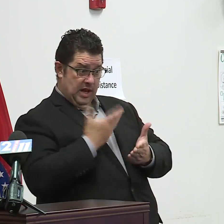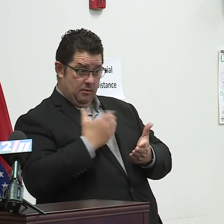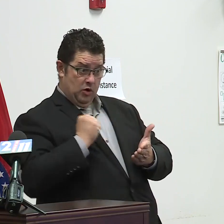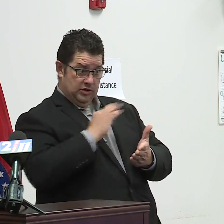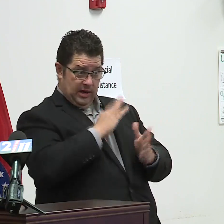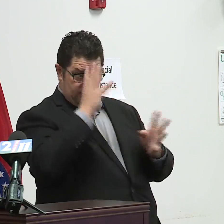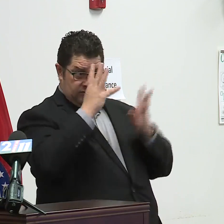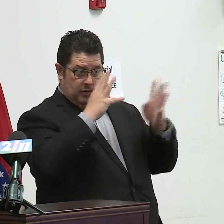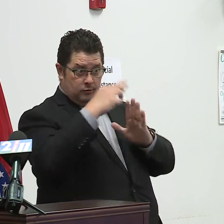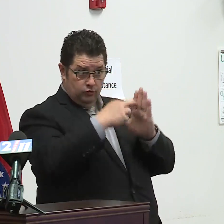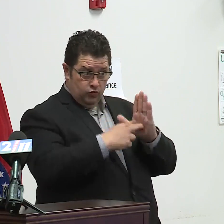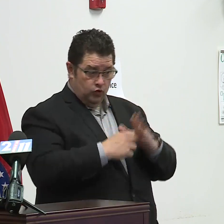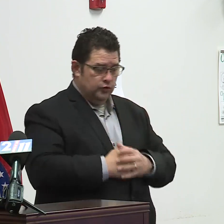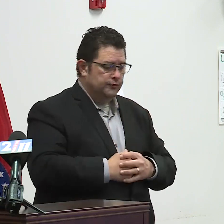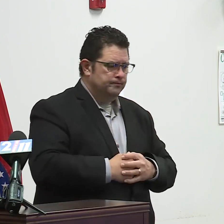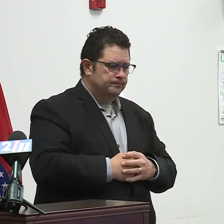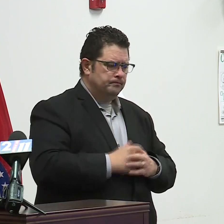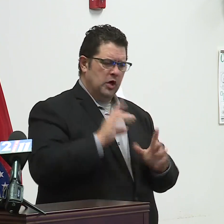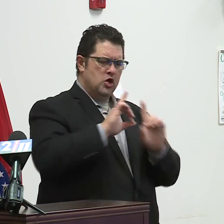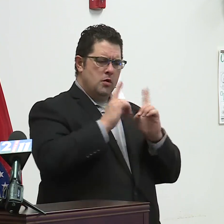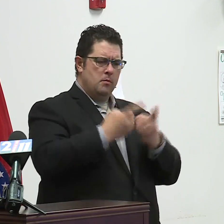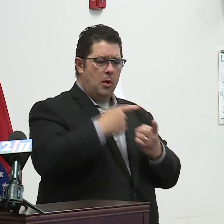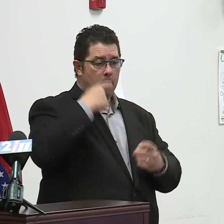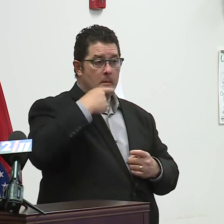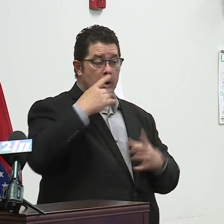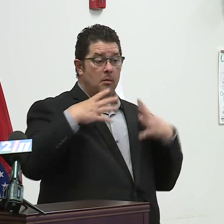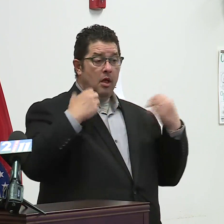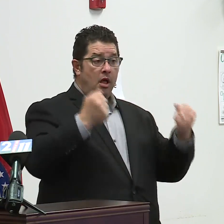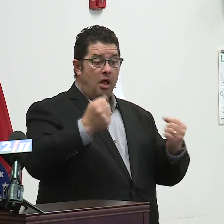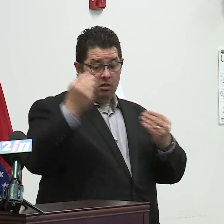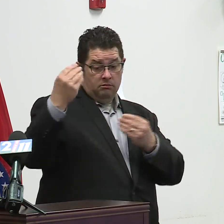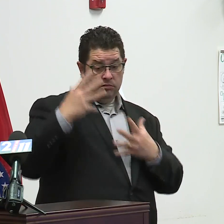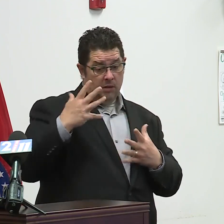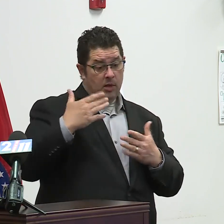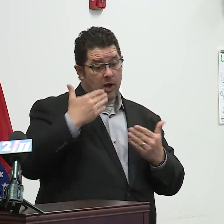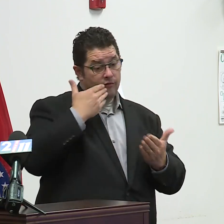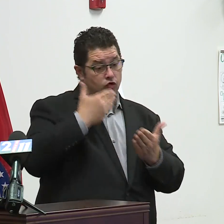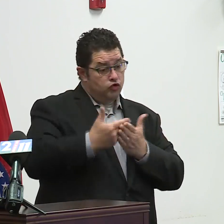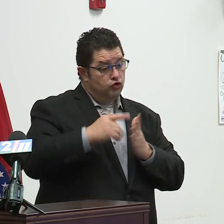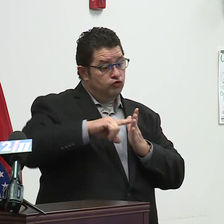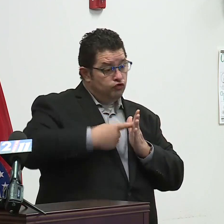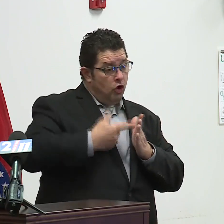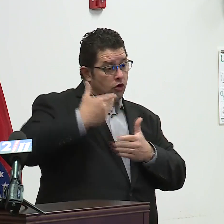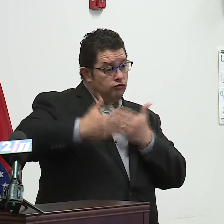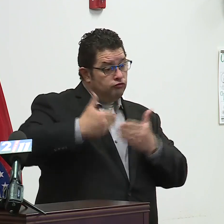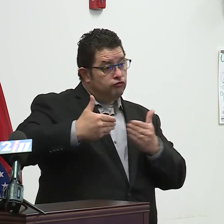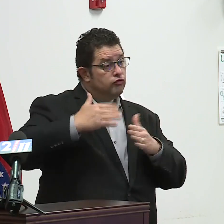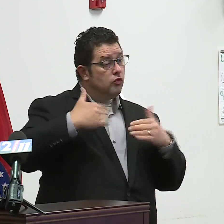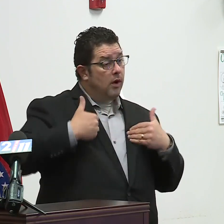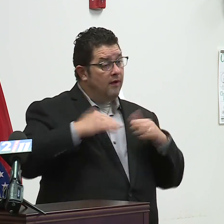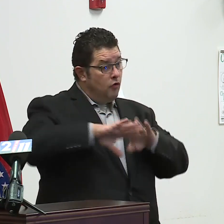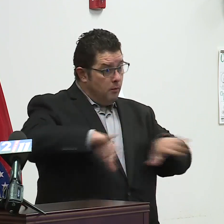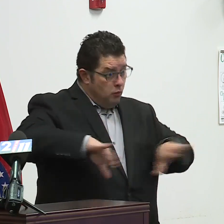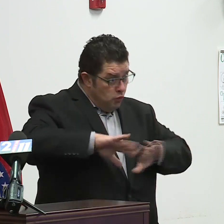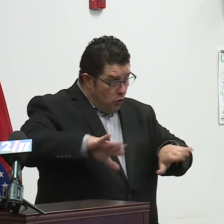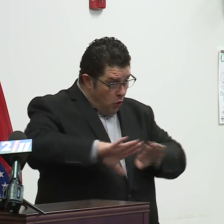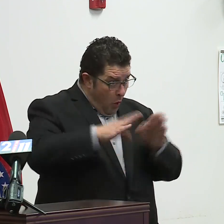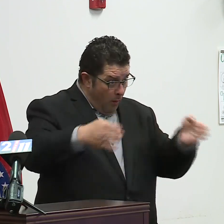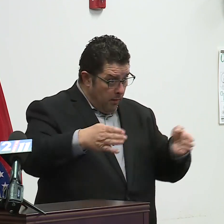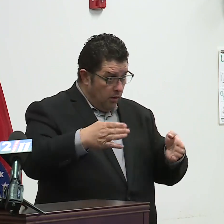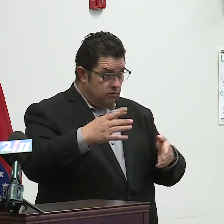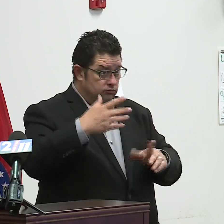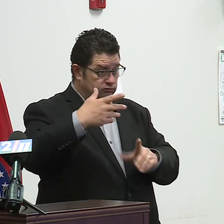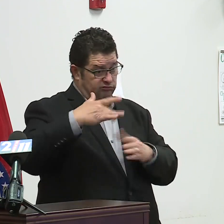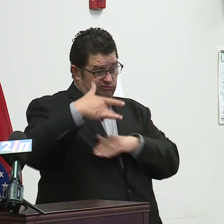Our Department of Public Health also tells us that we have a good draft in the works for getting pools open early next month.